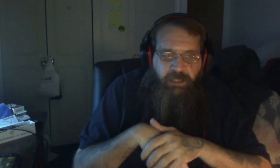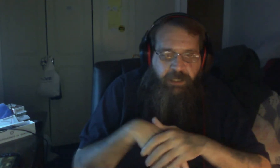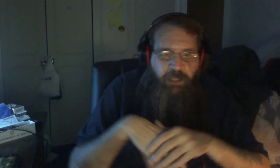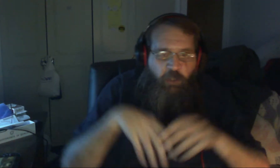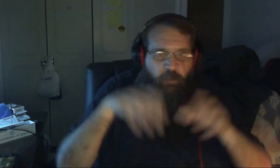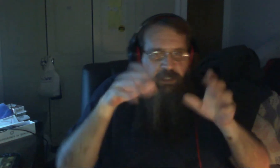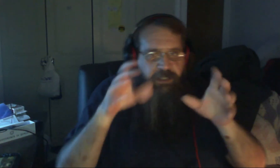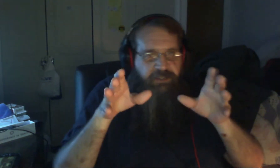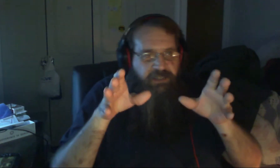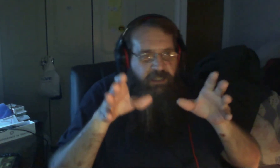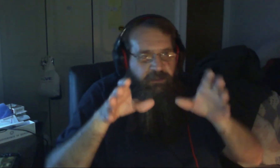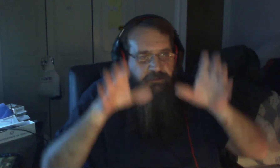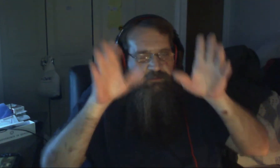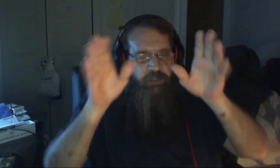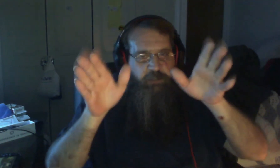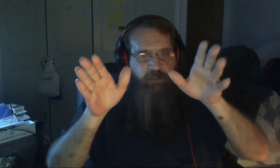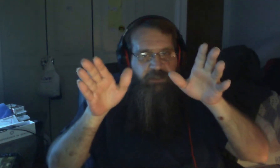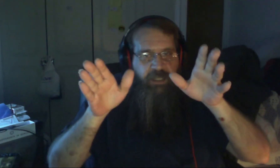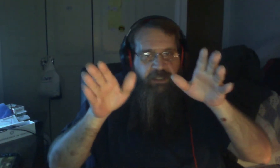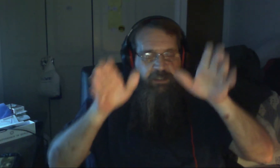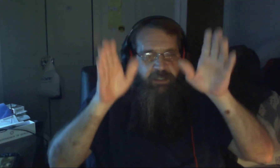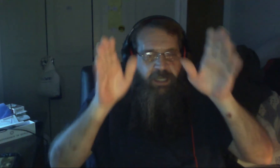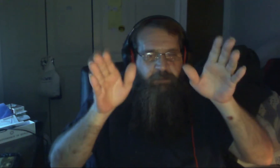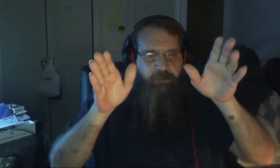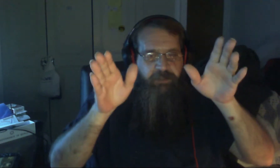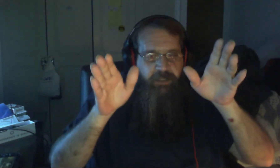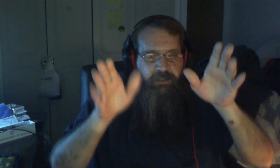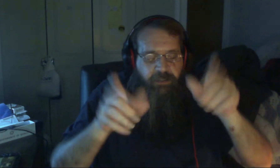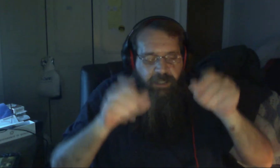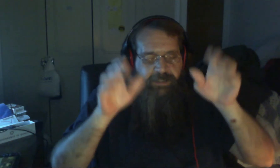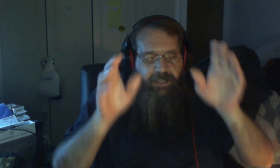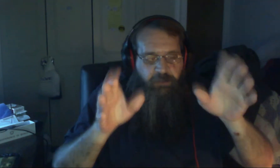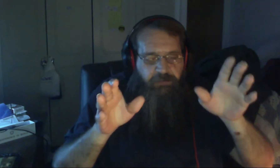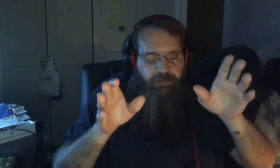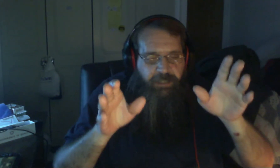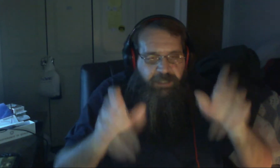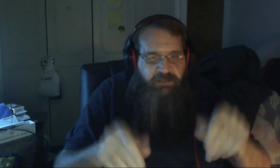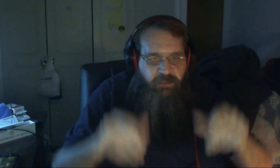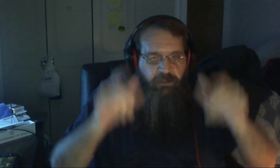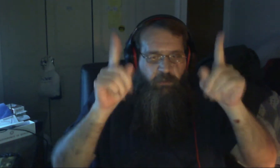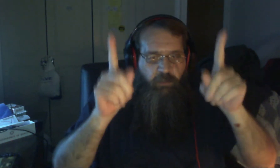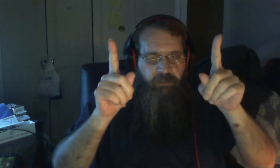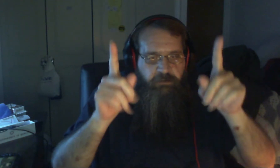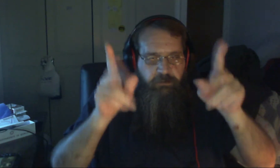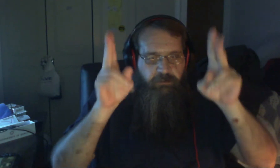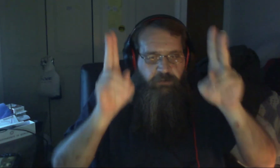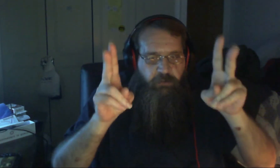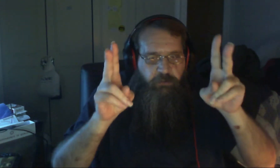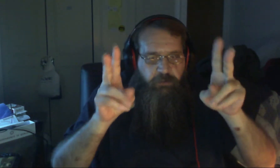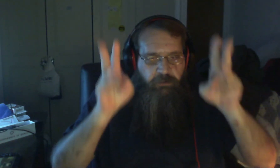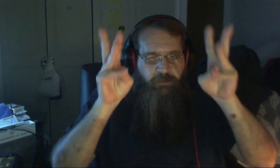right we're gonna sing for your birthday happy birthday on the count of three guys 1 2 3